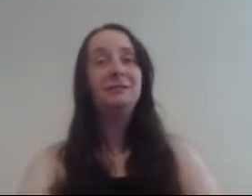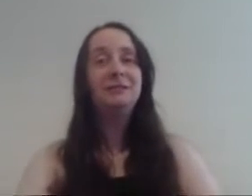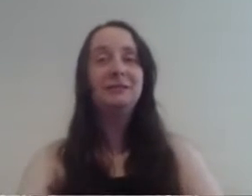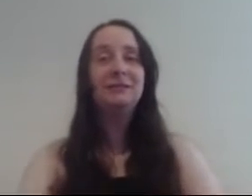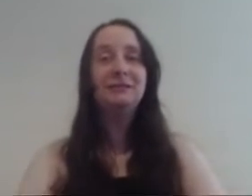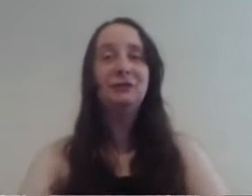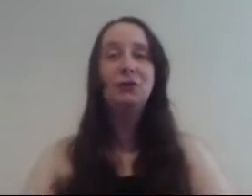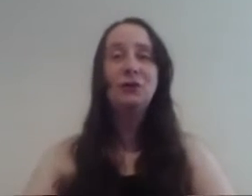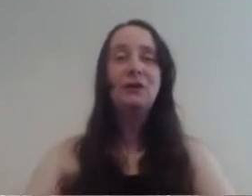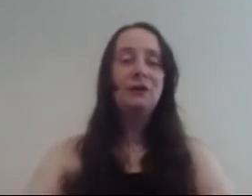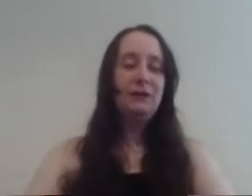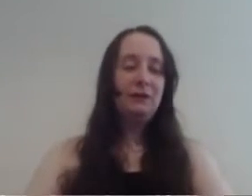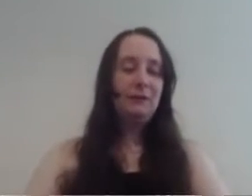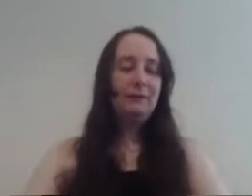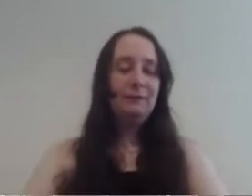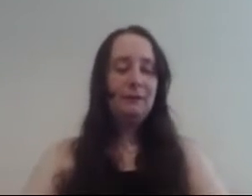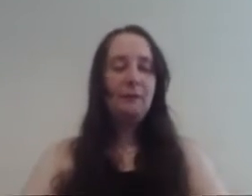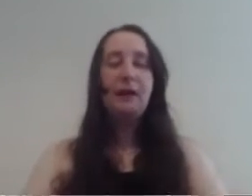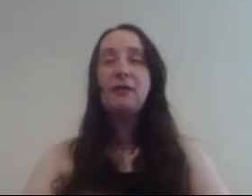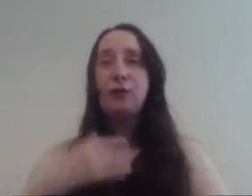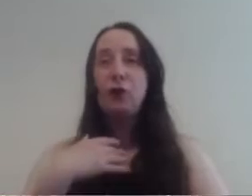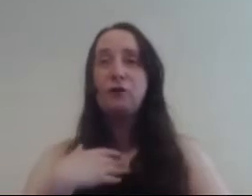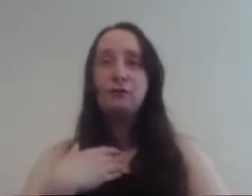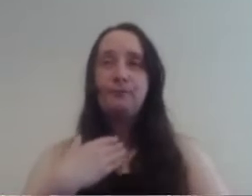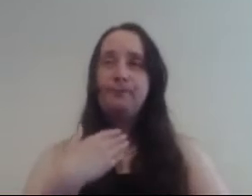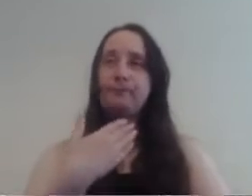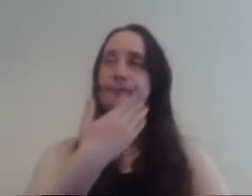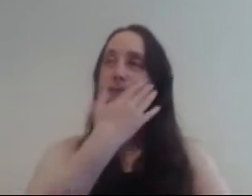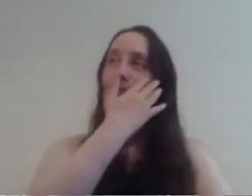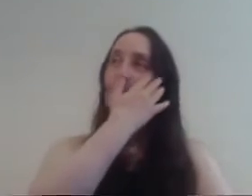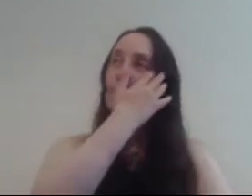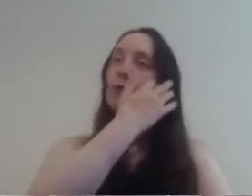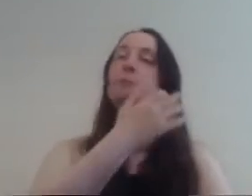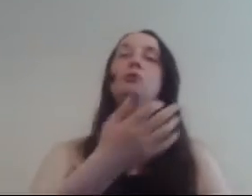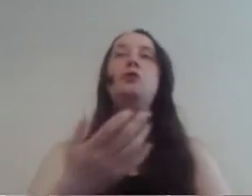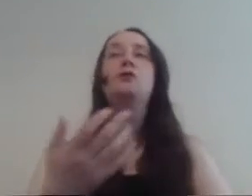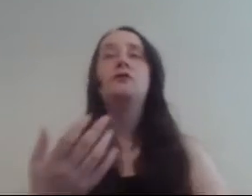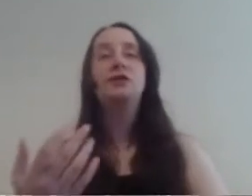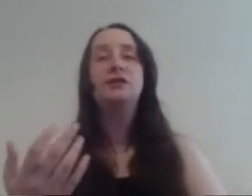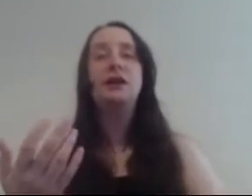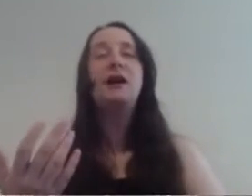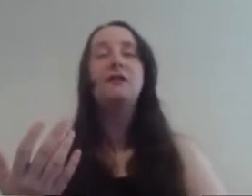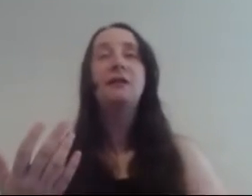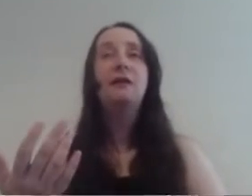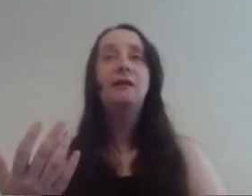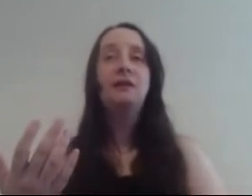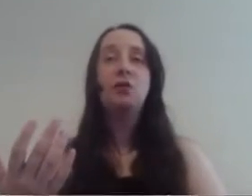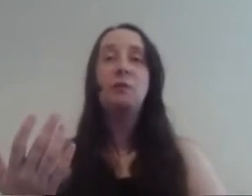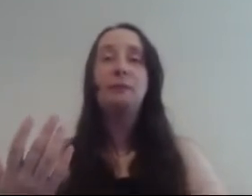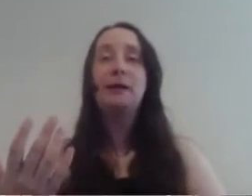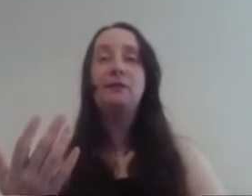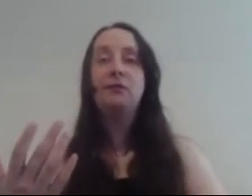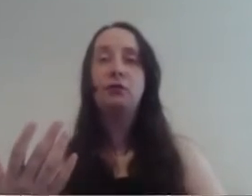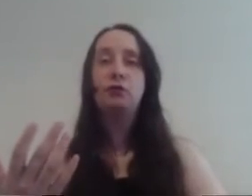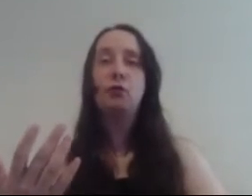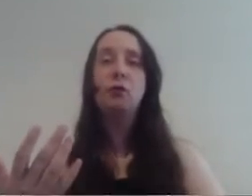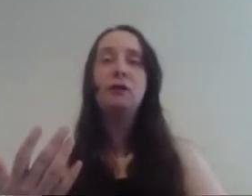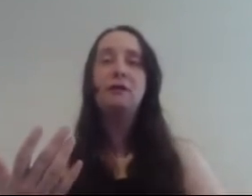oh no when I thought Rumpel took Regina's heart that's how he planned to control her